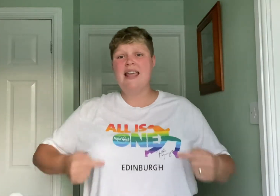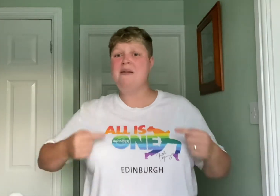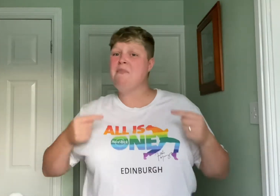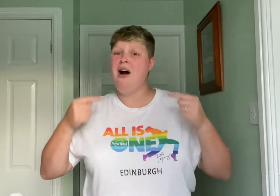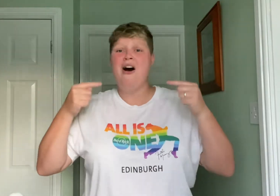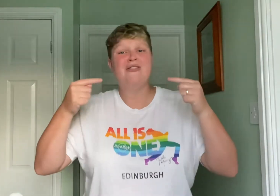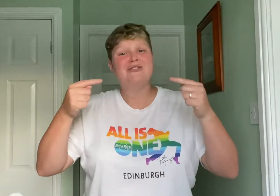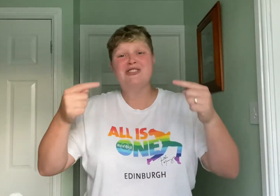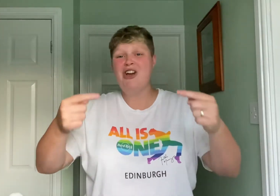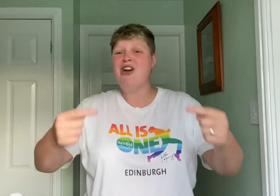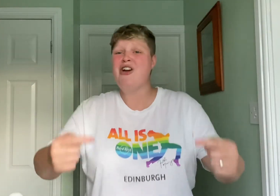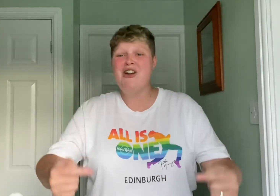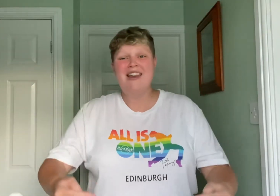keep on turning,